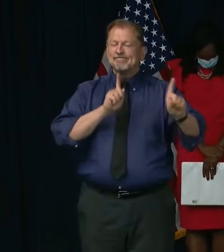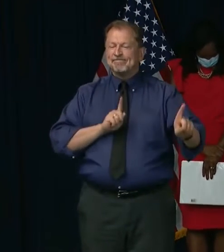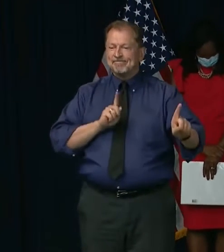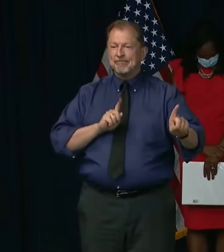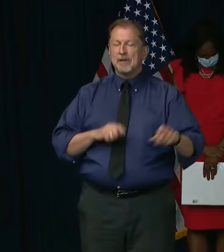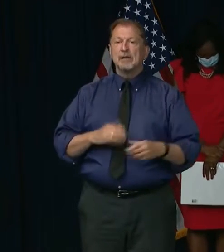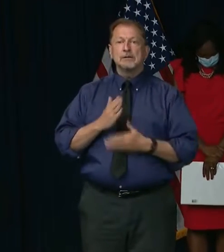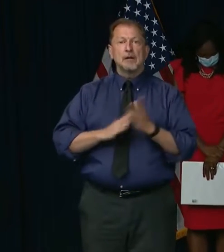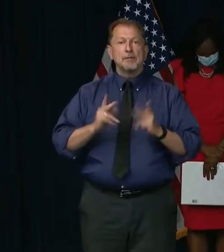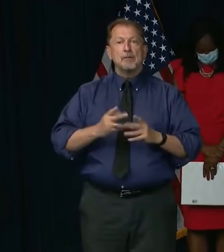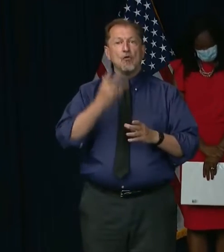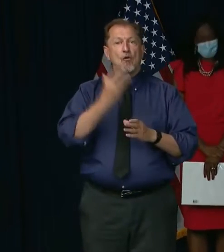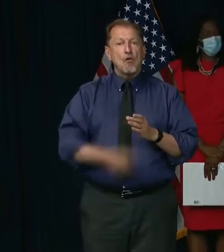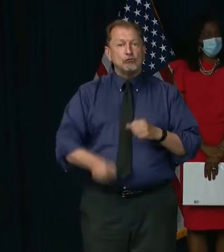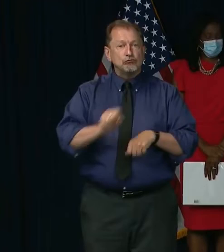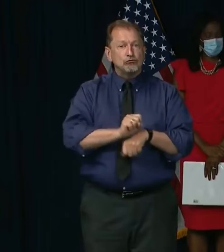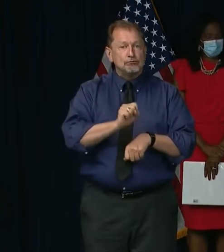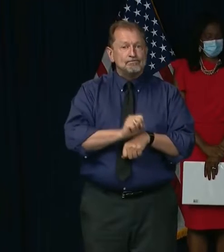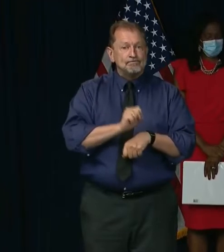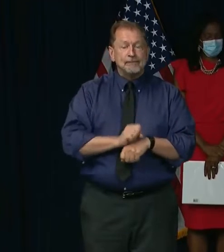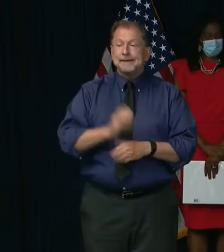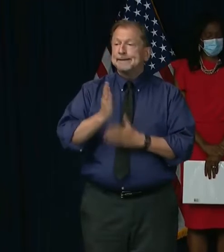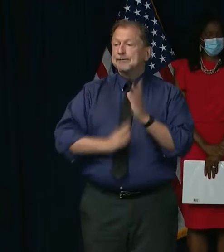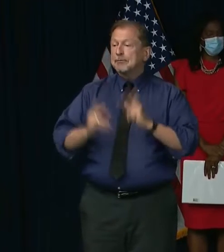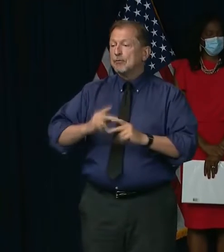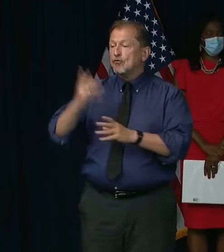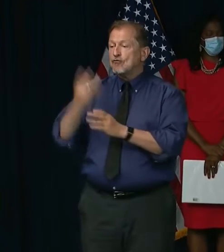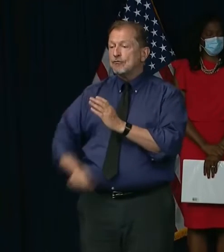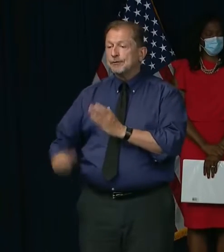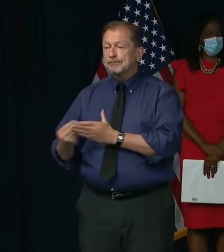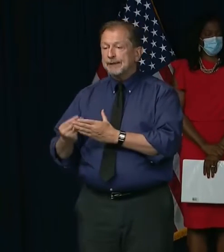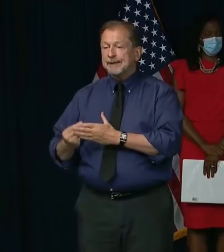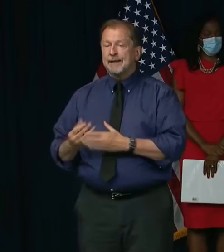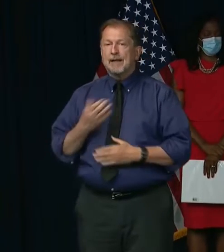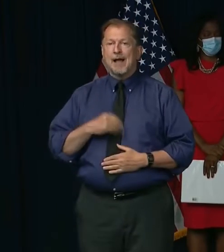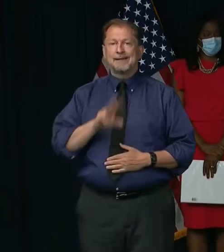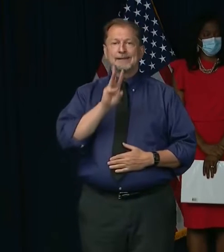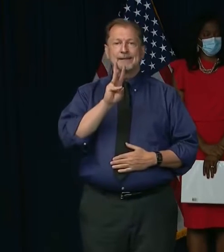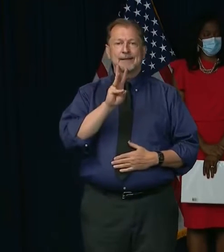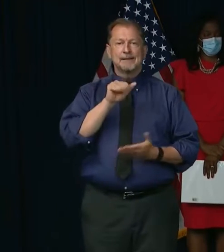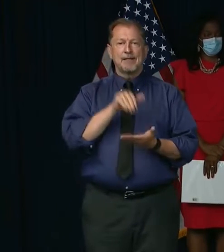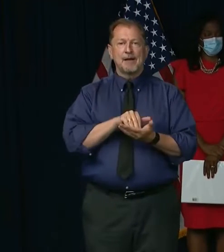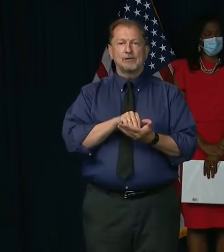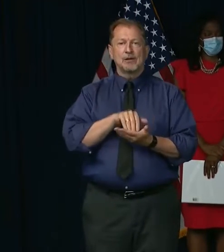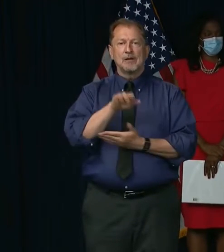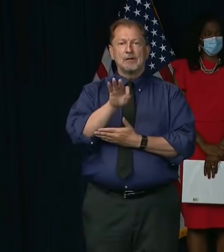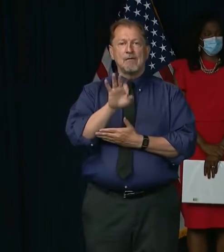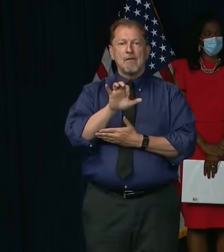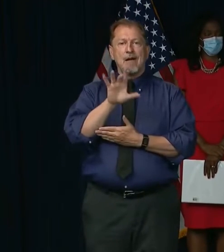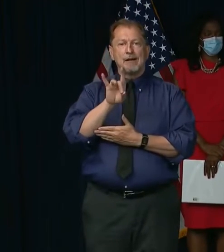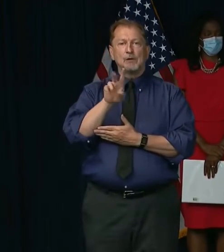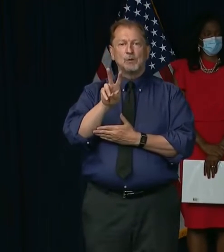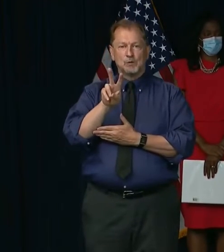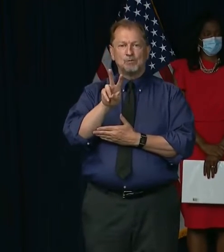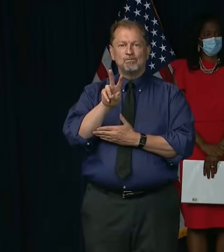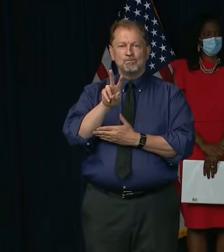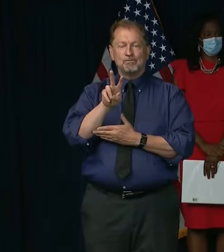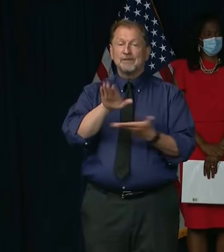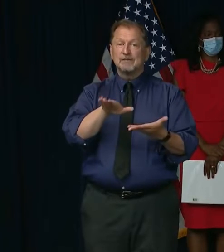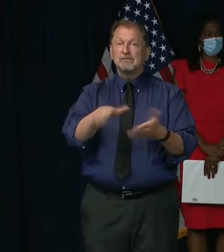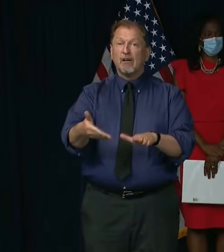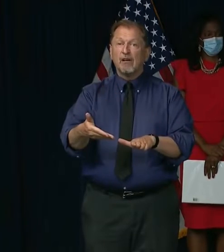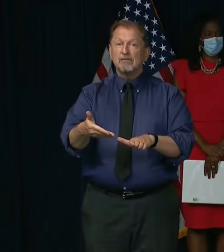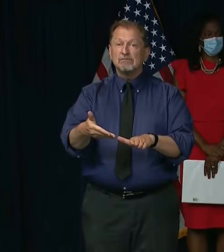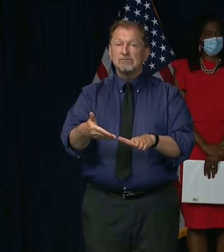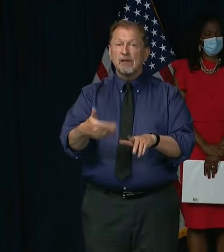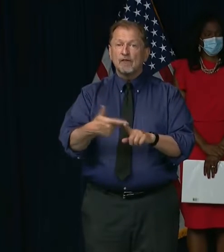and many have lost much-needed income. And 6,982 people in Illinois have lost their lives